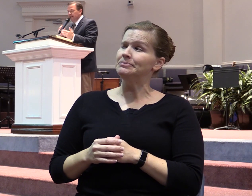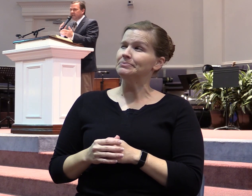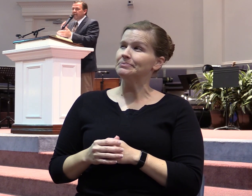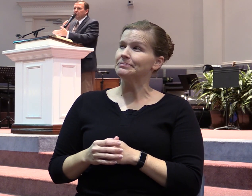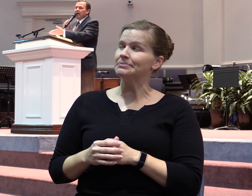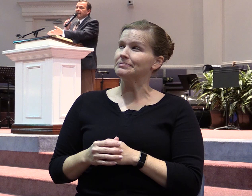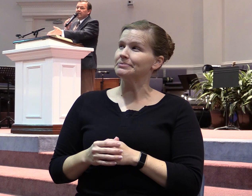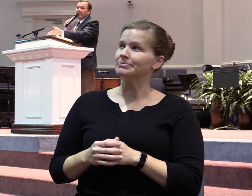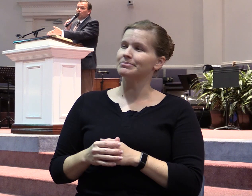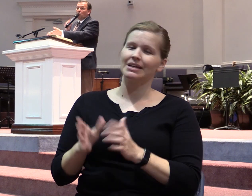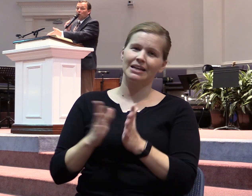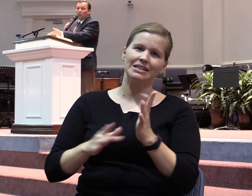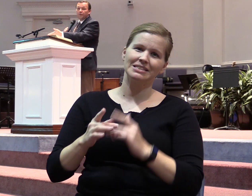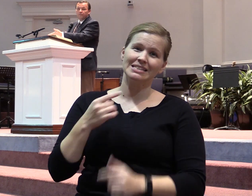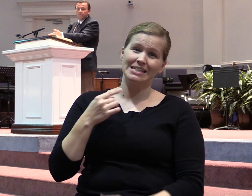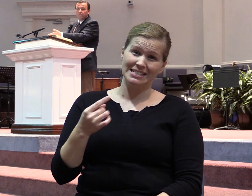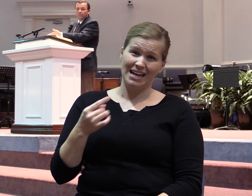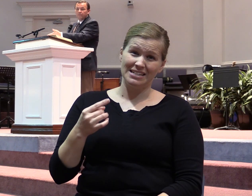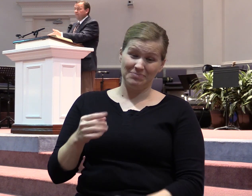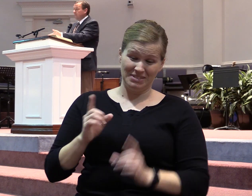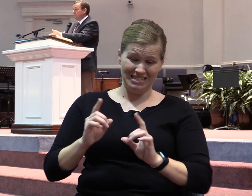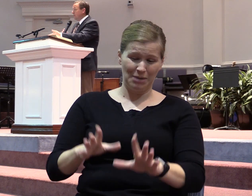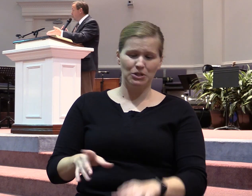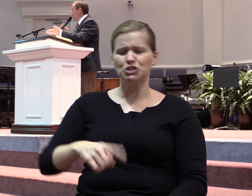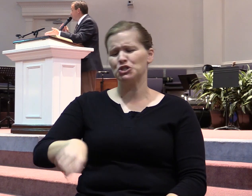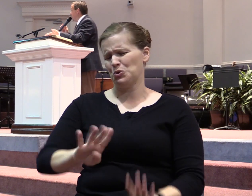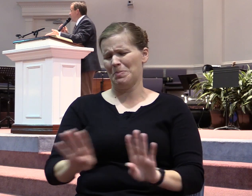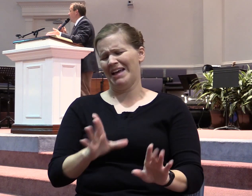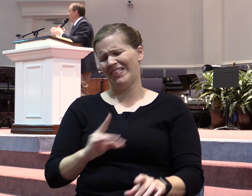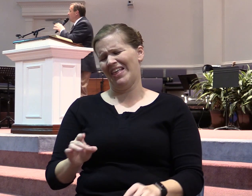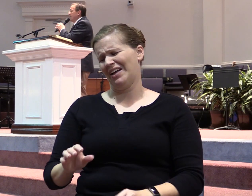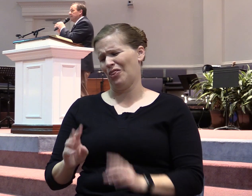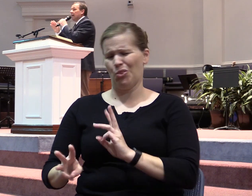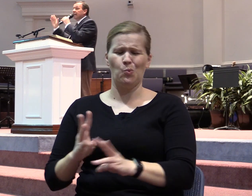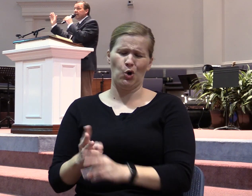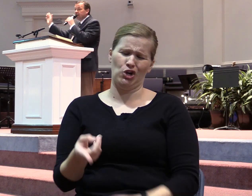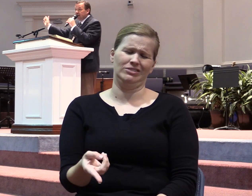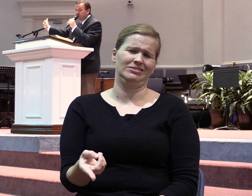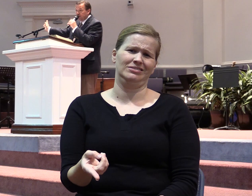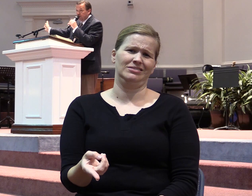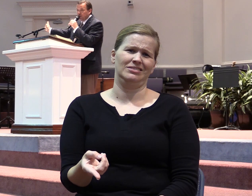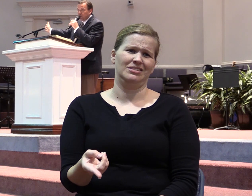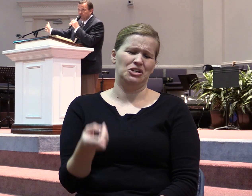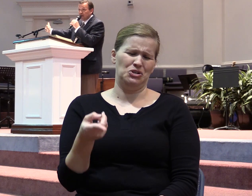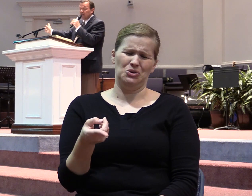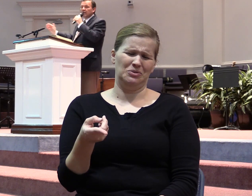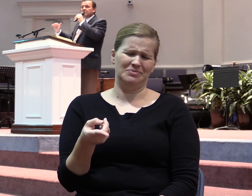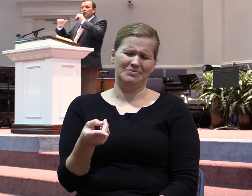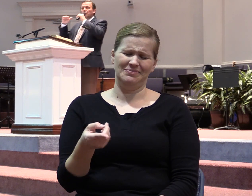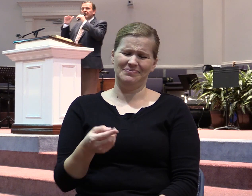He's saying you're acting like the world. That's what He was saying. You're acting like the heathen people. Listen, when we